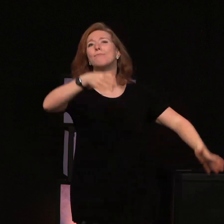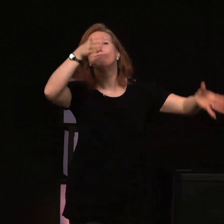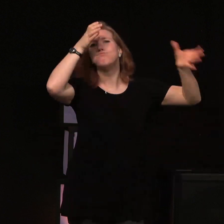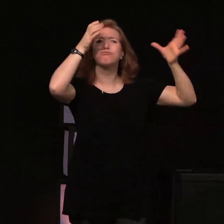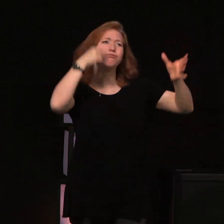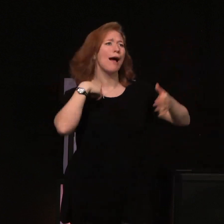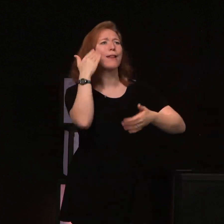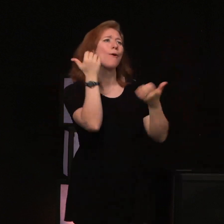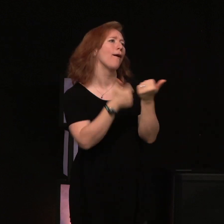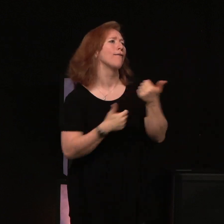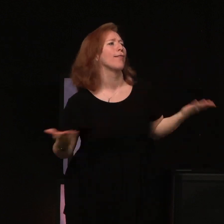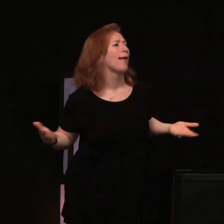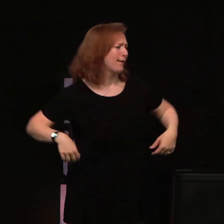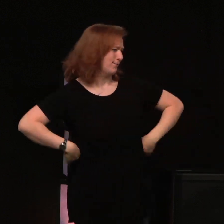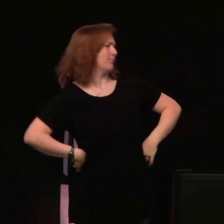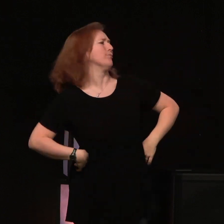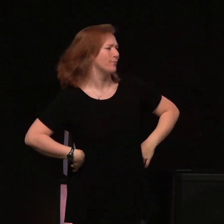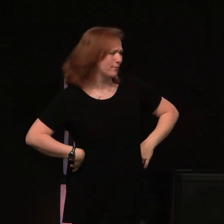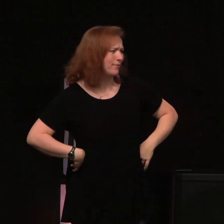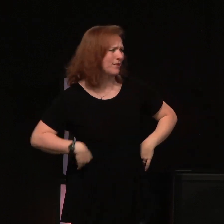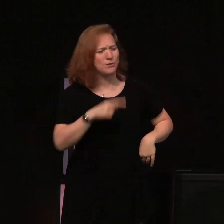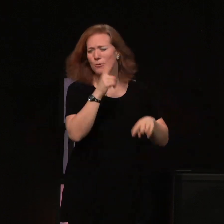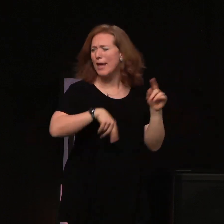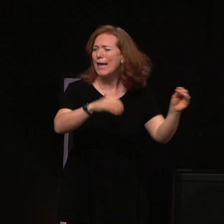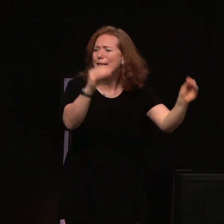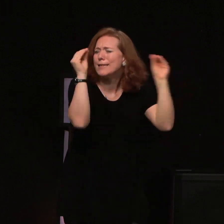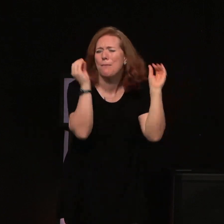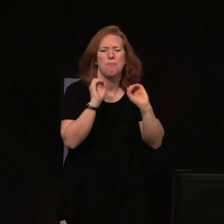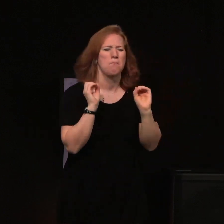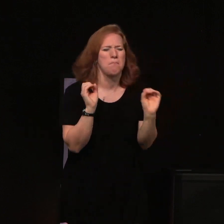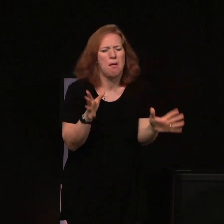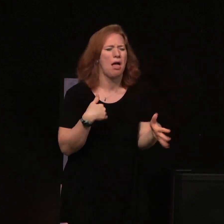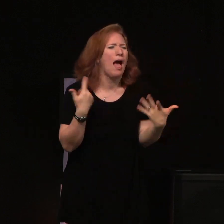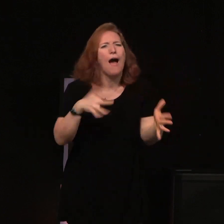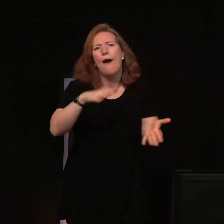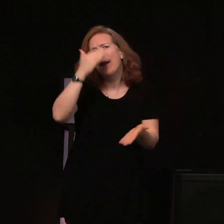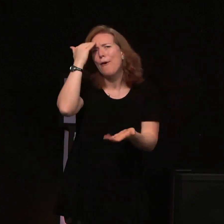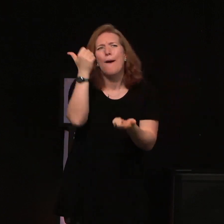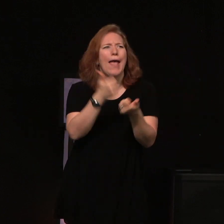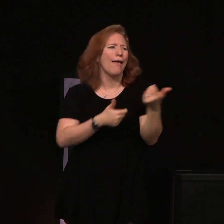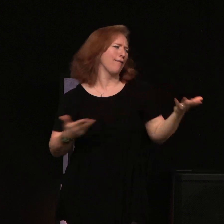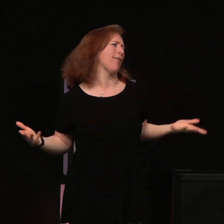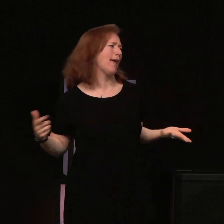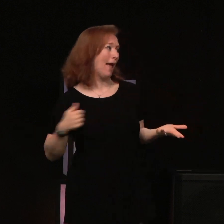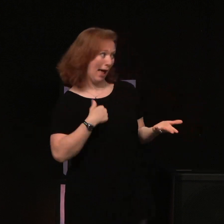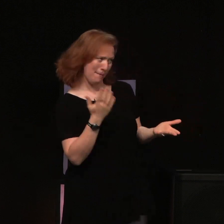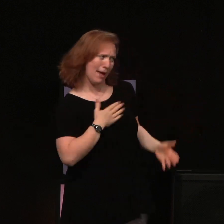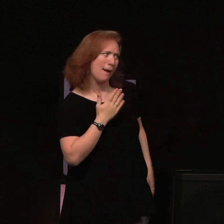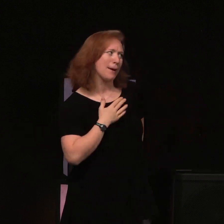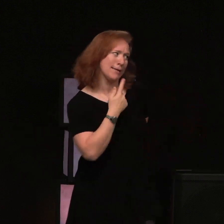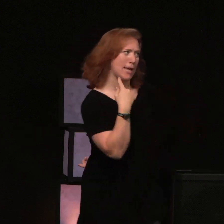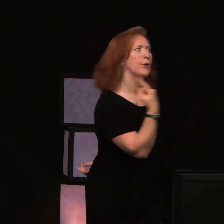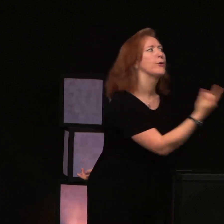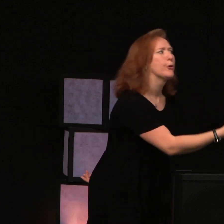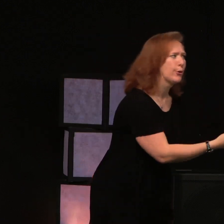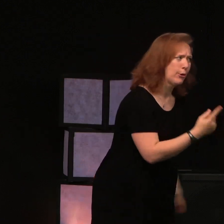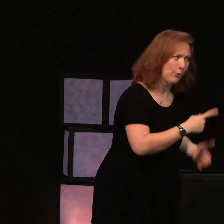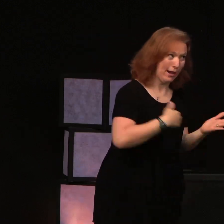I got, you can't tell me anything because I know, I know everything I need to know. And I'll be glad to tell you what you need to know.